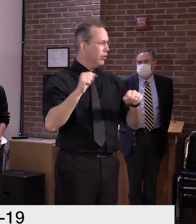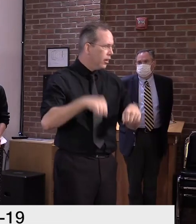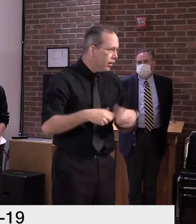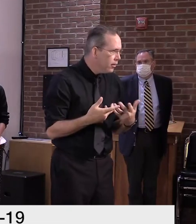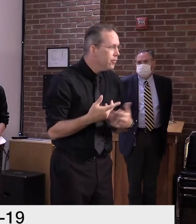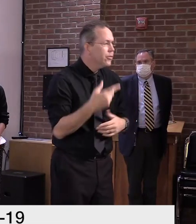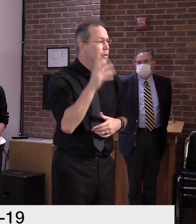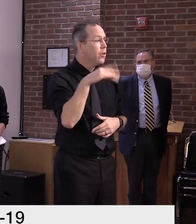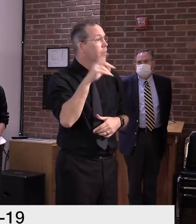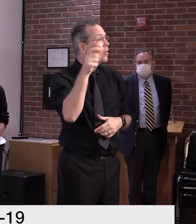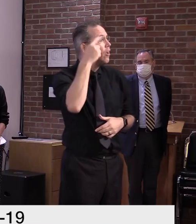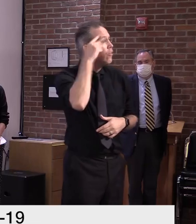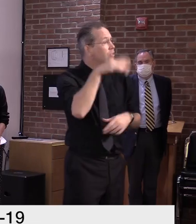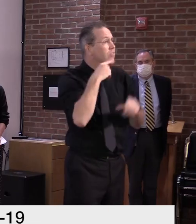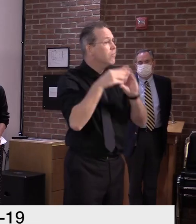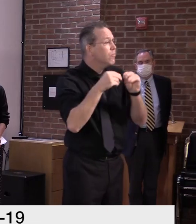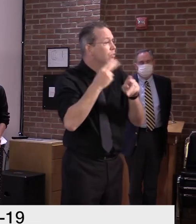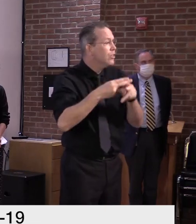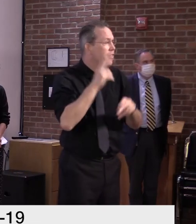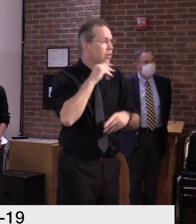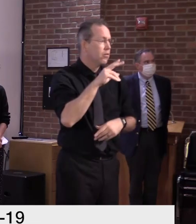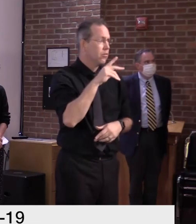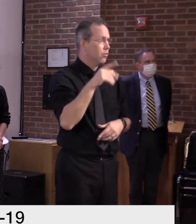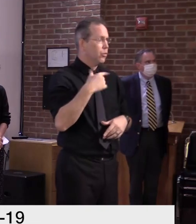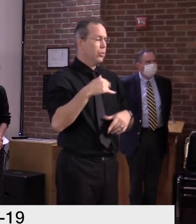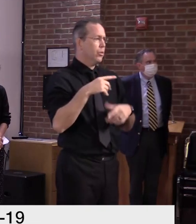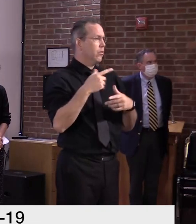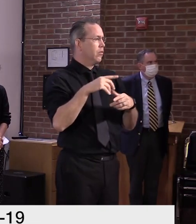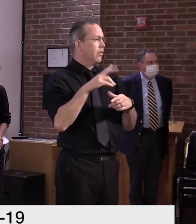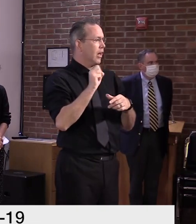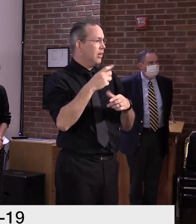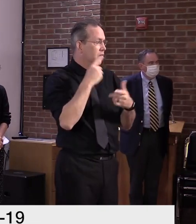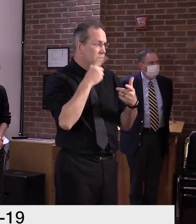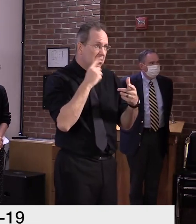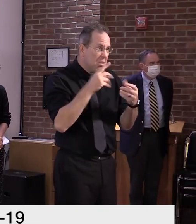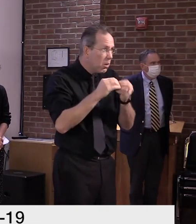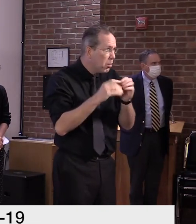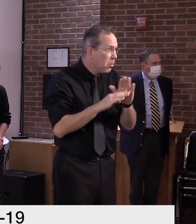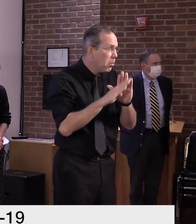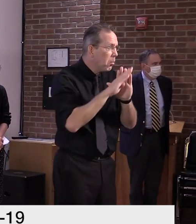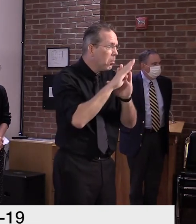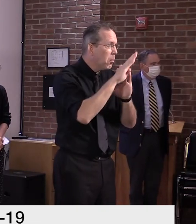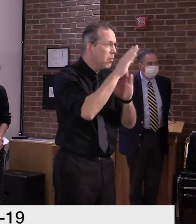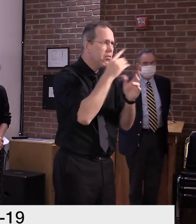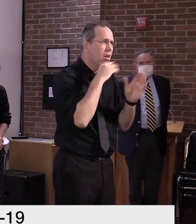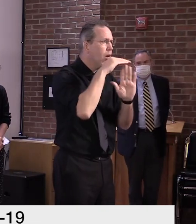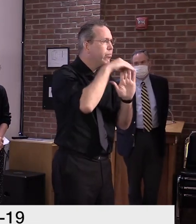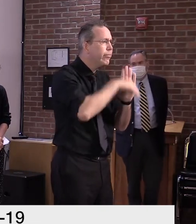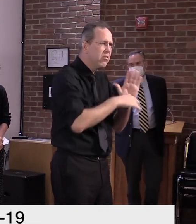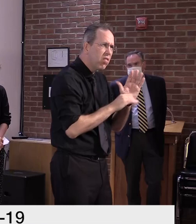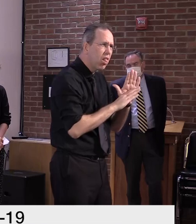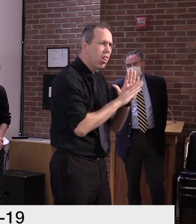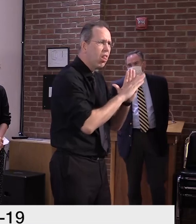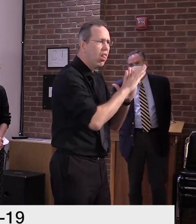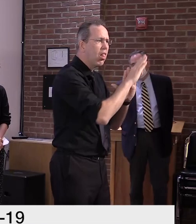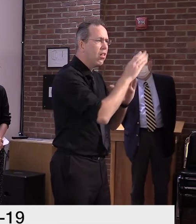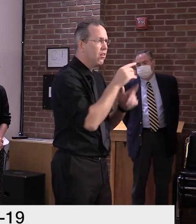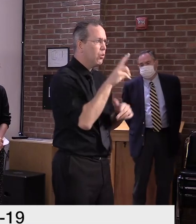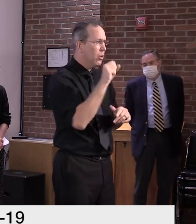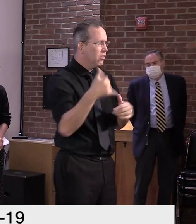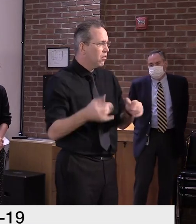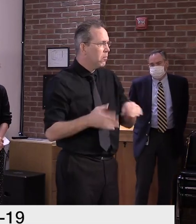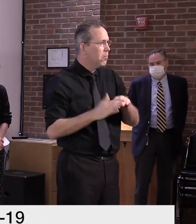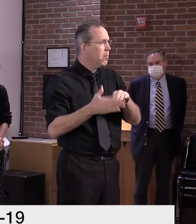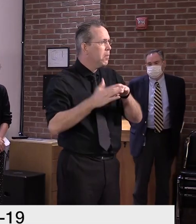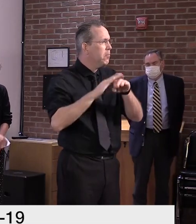concerning. We have seen a steady rise in cases over the last month, with our country routinely reporting over